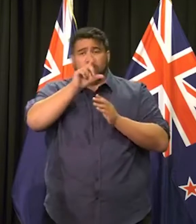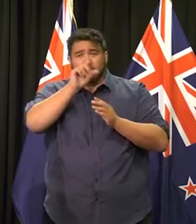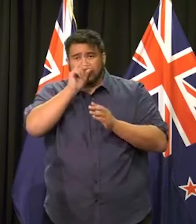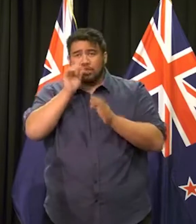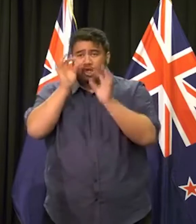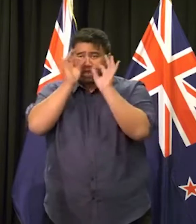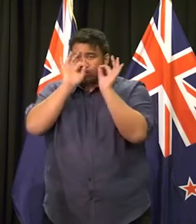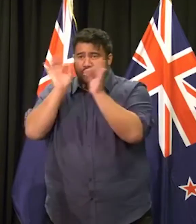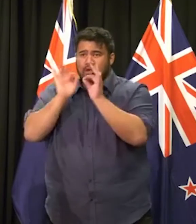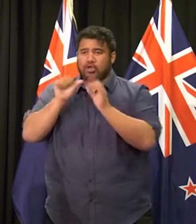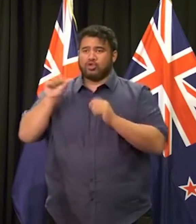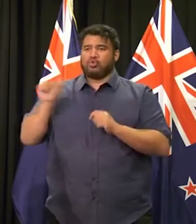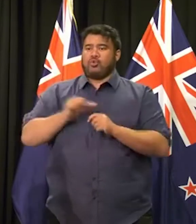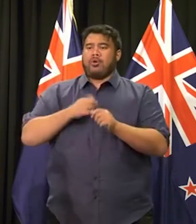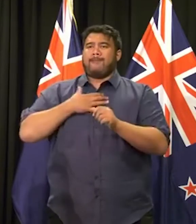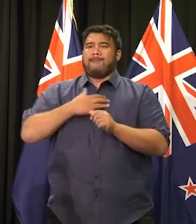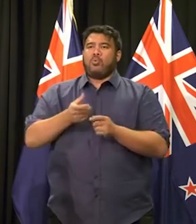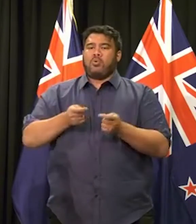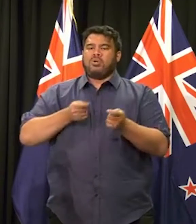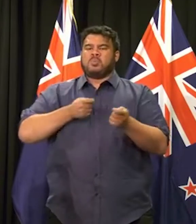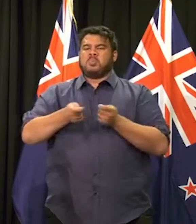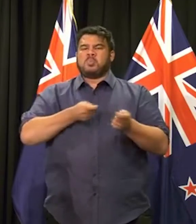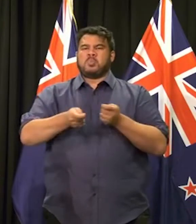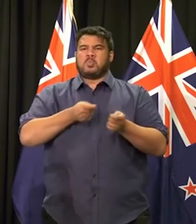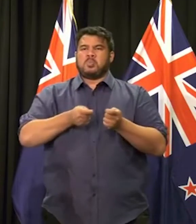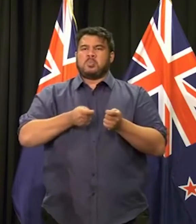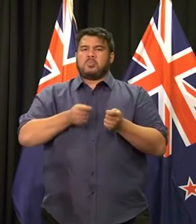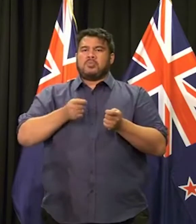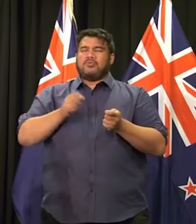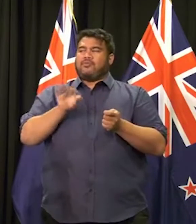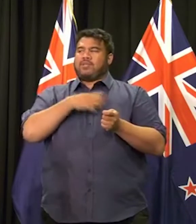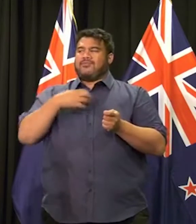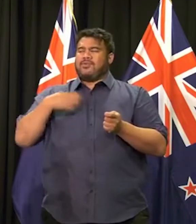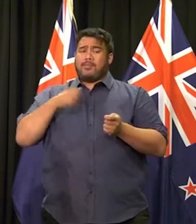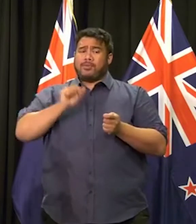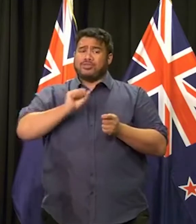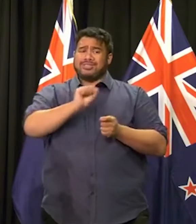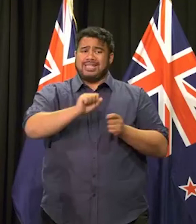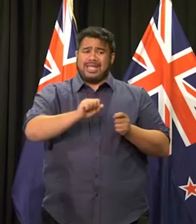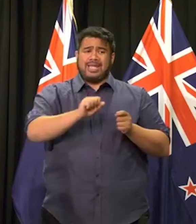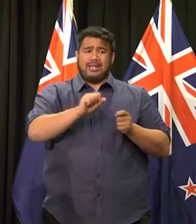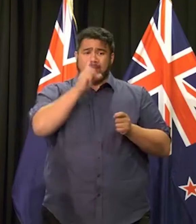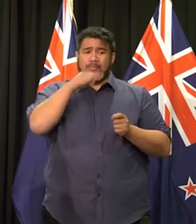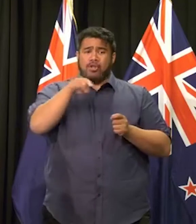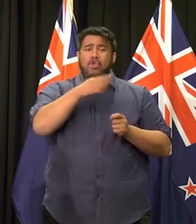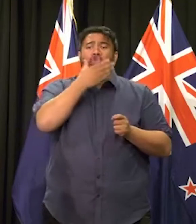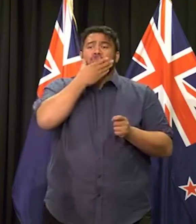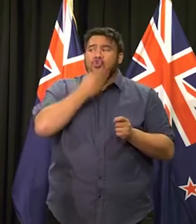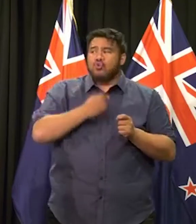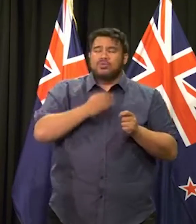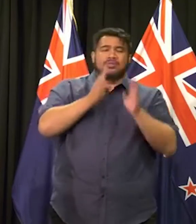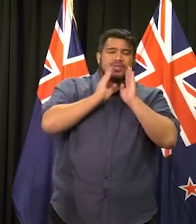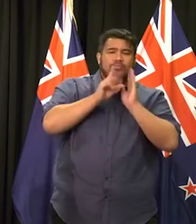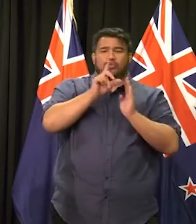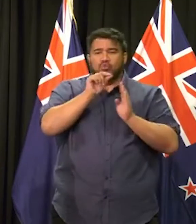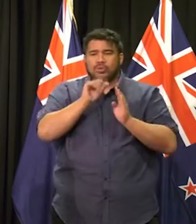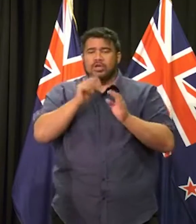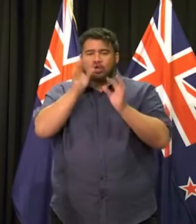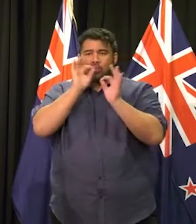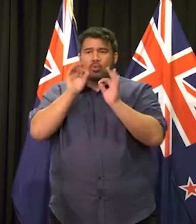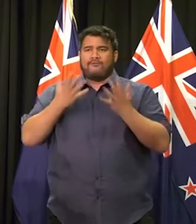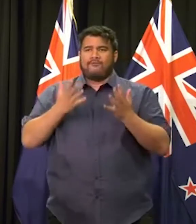regulated in any way to stop their platforms live streaming and being used to weaponise this sort of